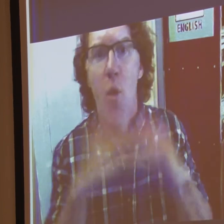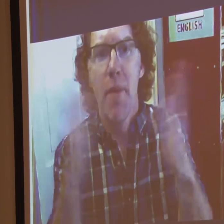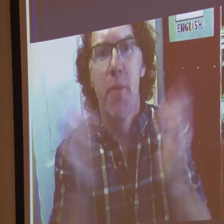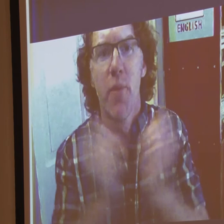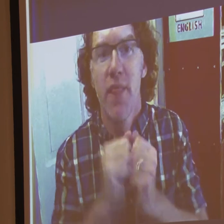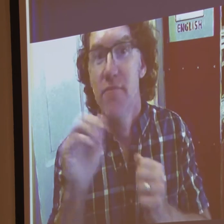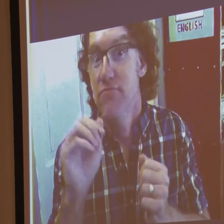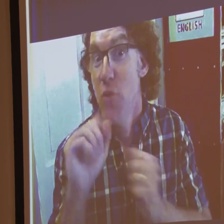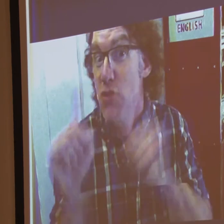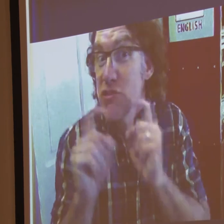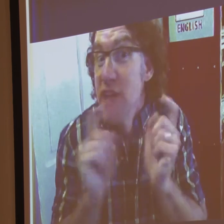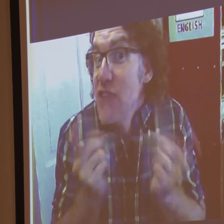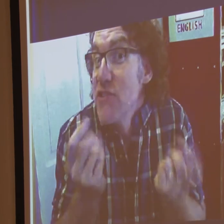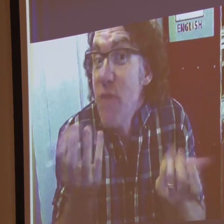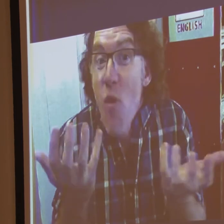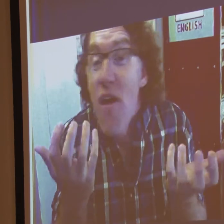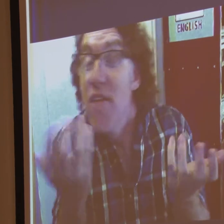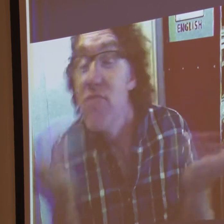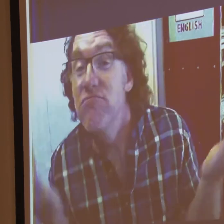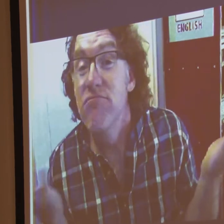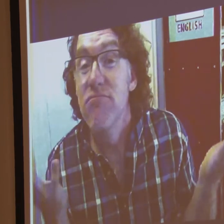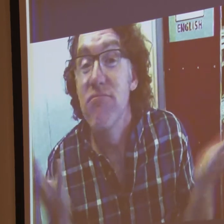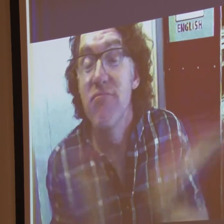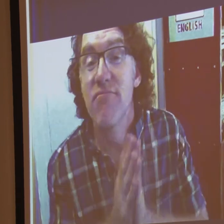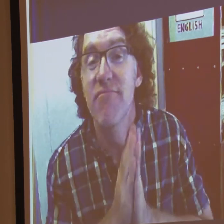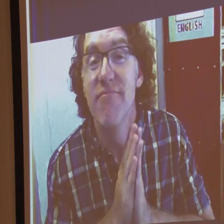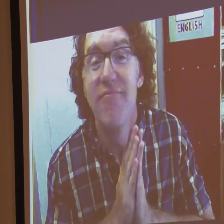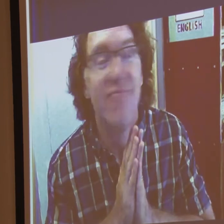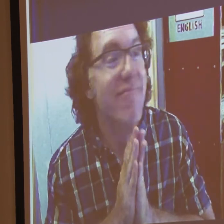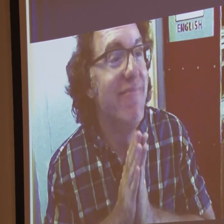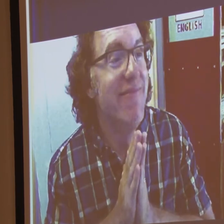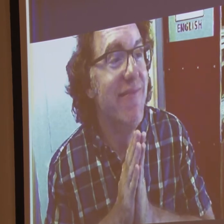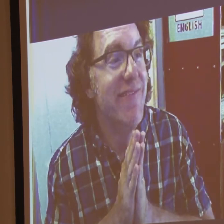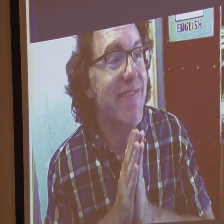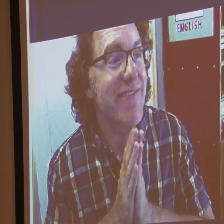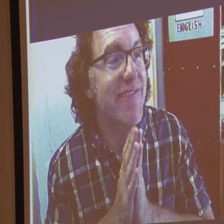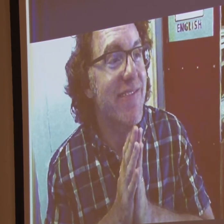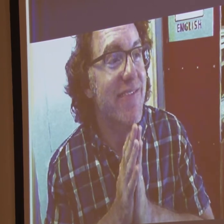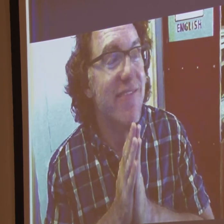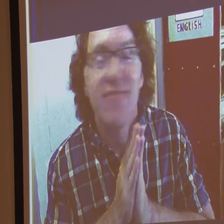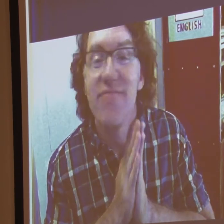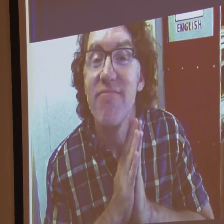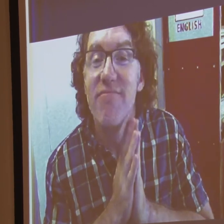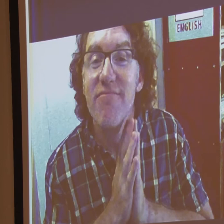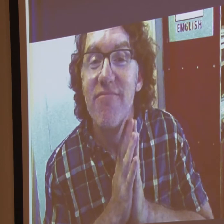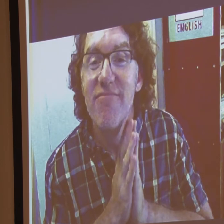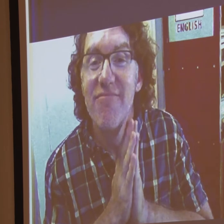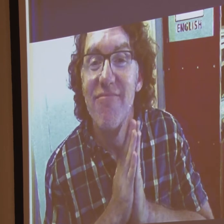Okay, maybe this is a great time to open it up for questions and answers.